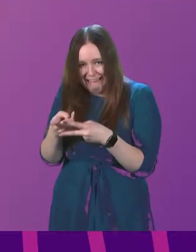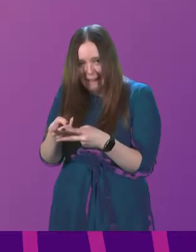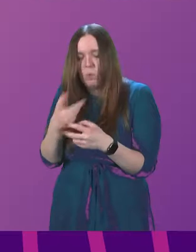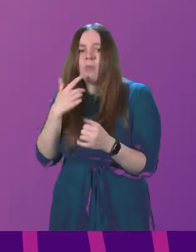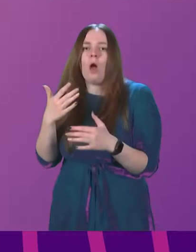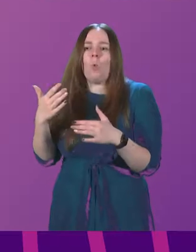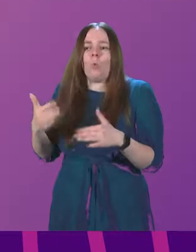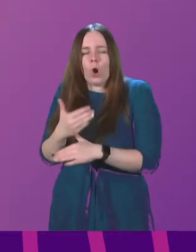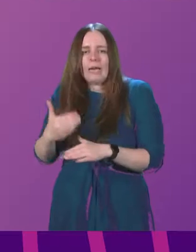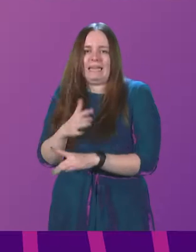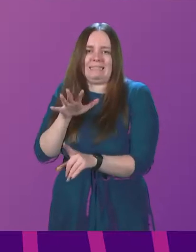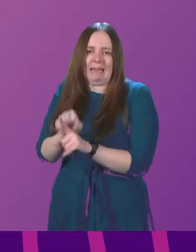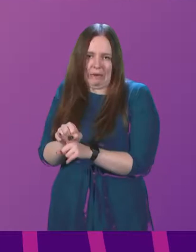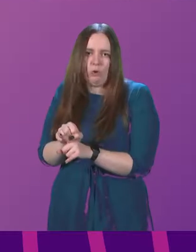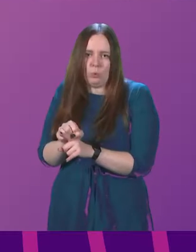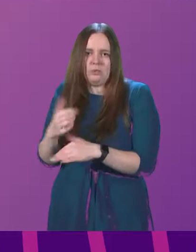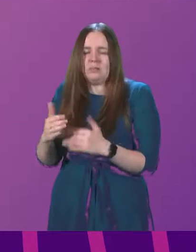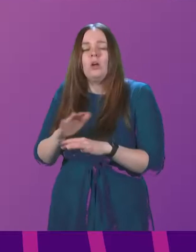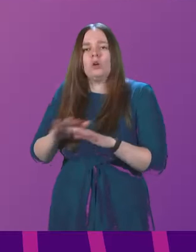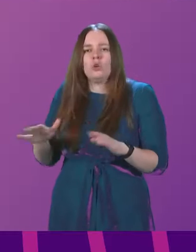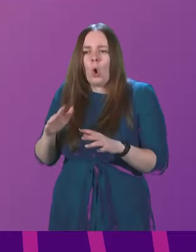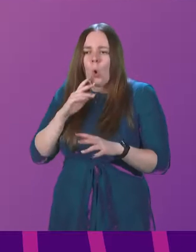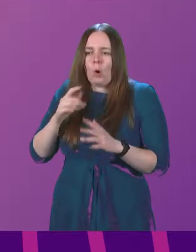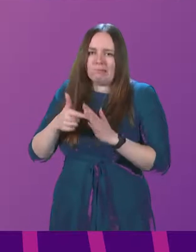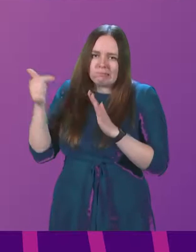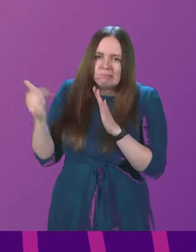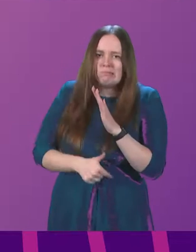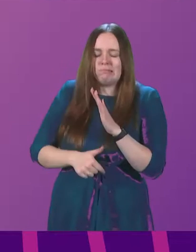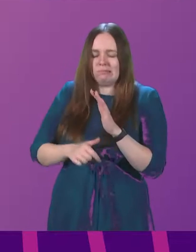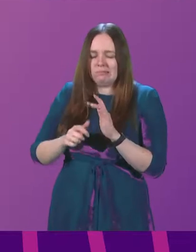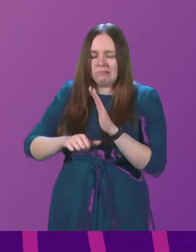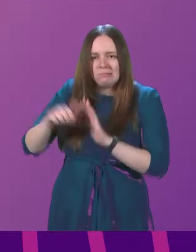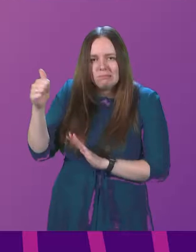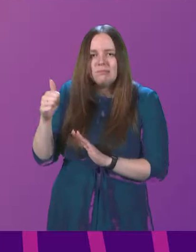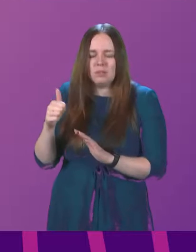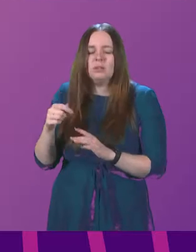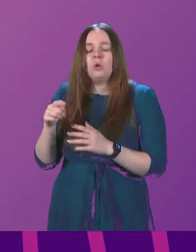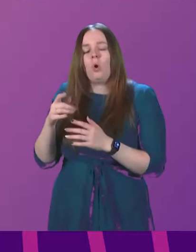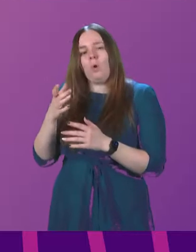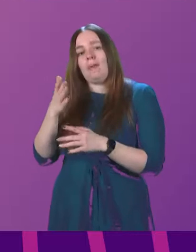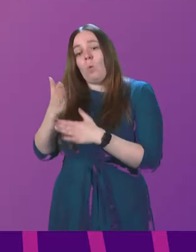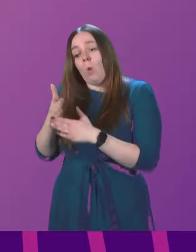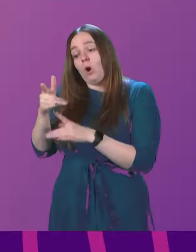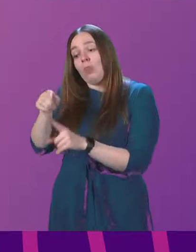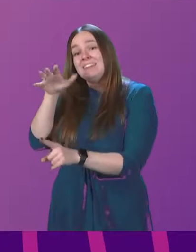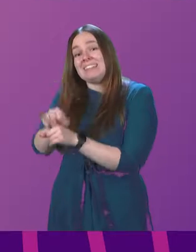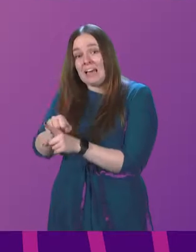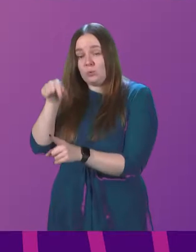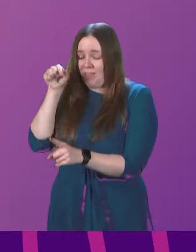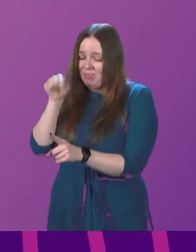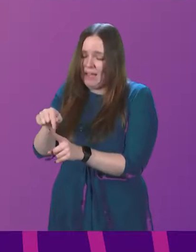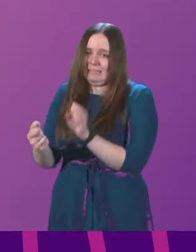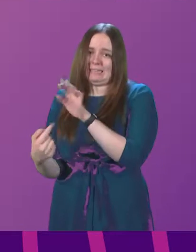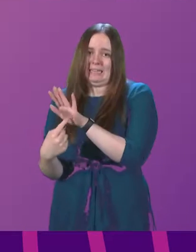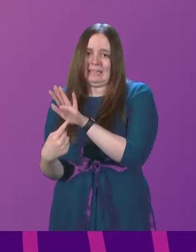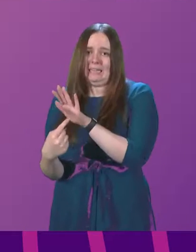diagnosis, avoiding invasive procedures when they are not required. that work on the diagnosis will be absolutely key